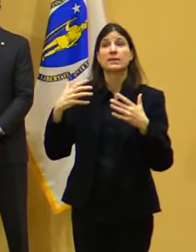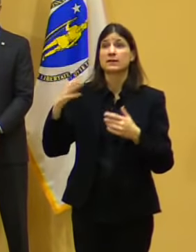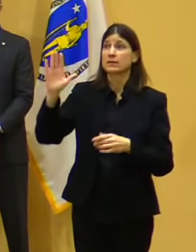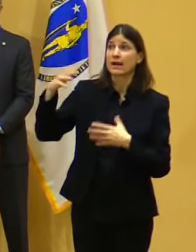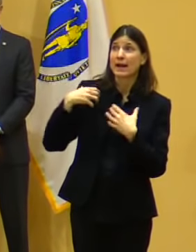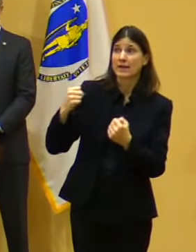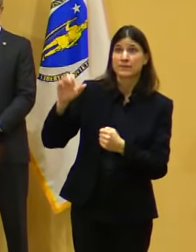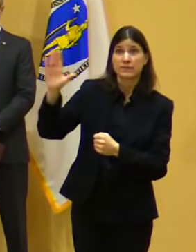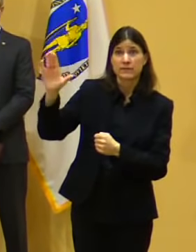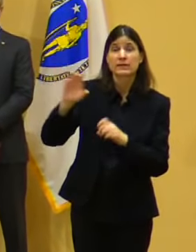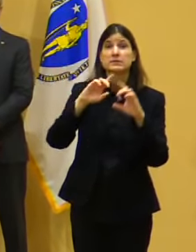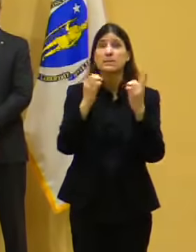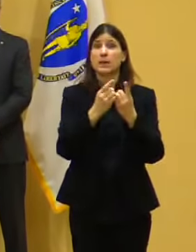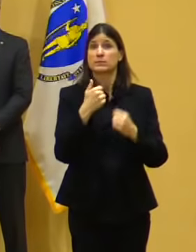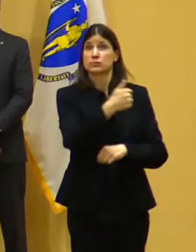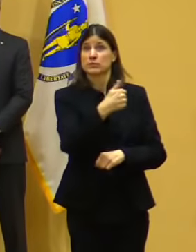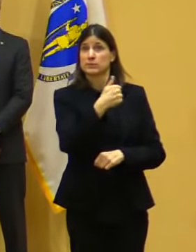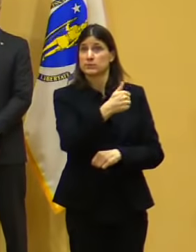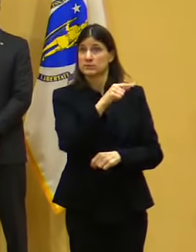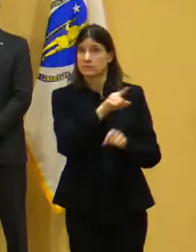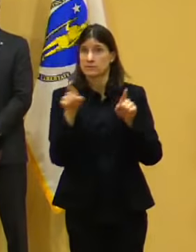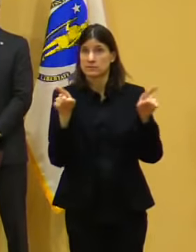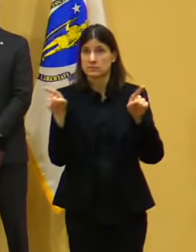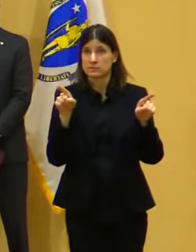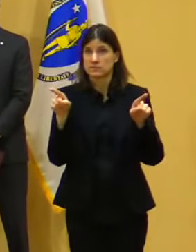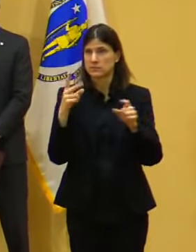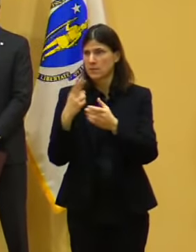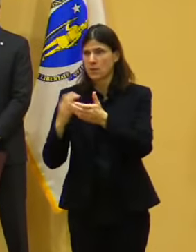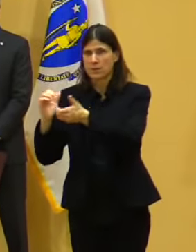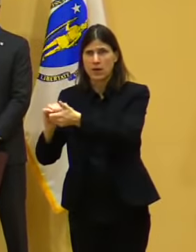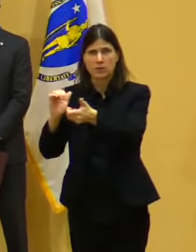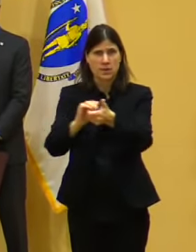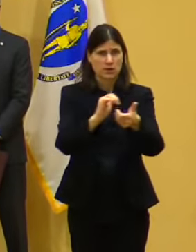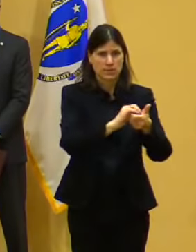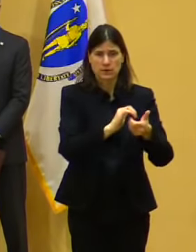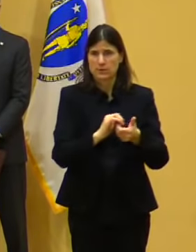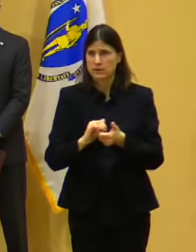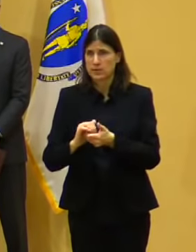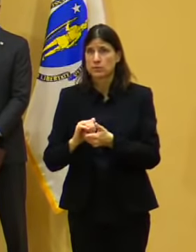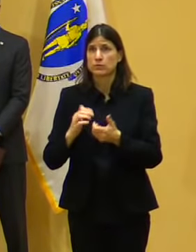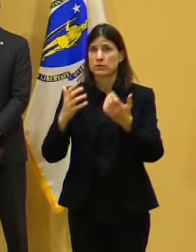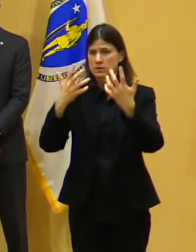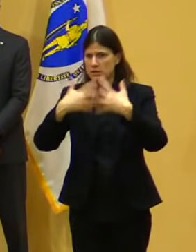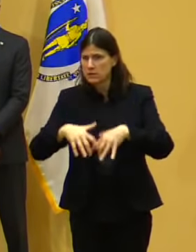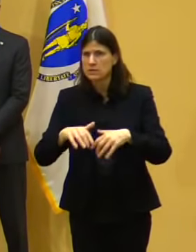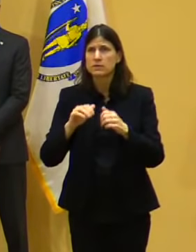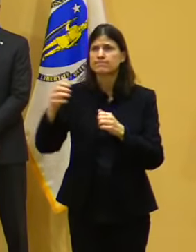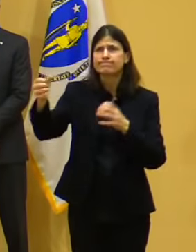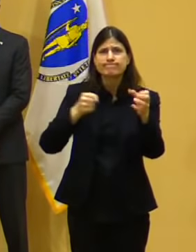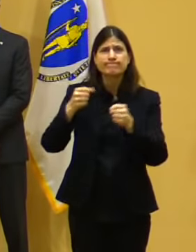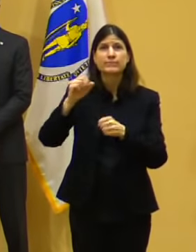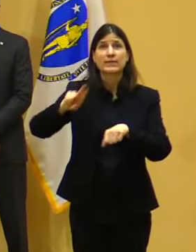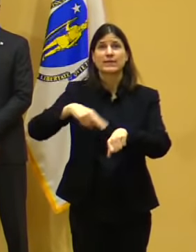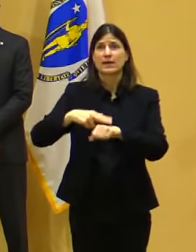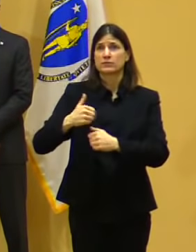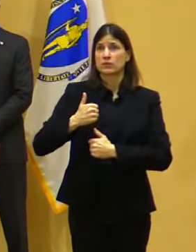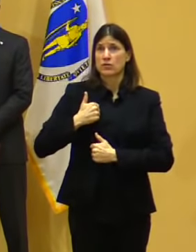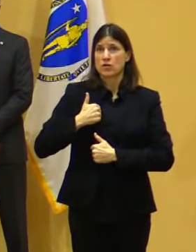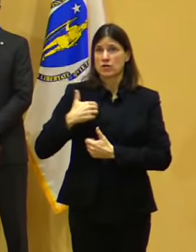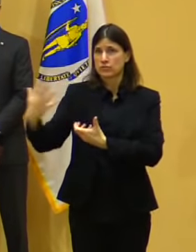especially our great servicemen and servicewomen in the Massachusetts National Guard and Air Guard.